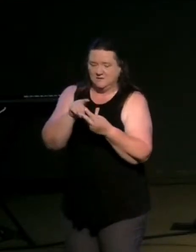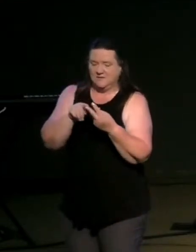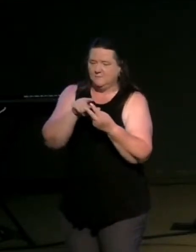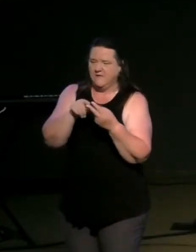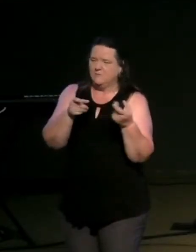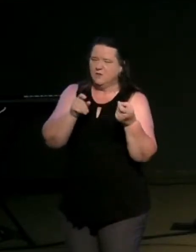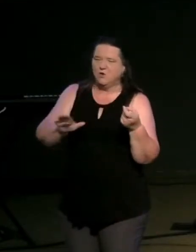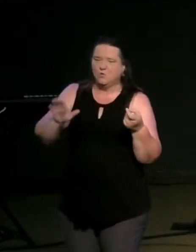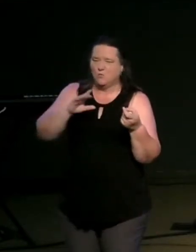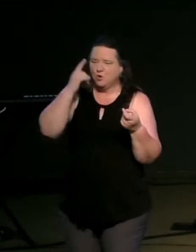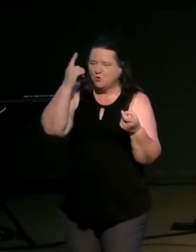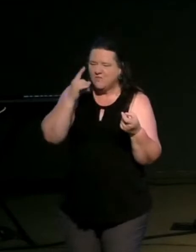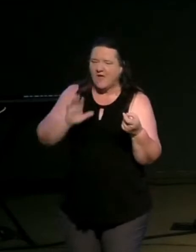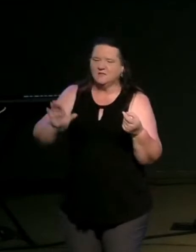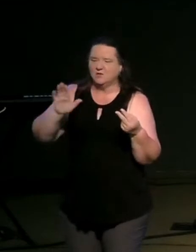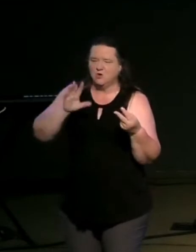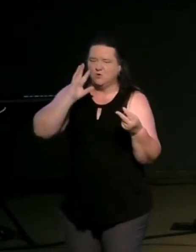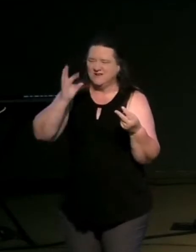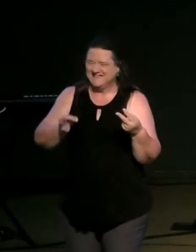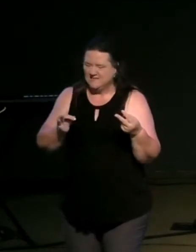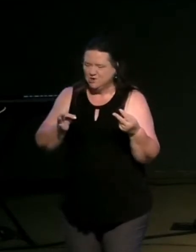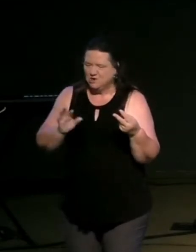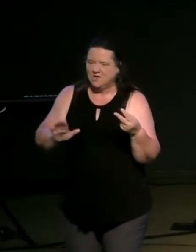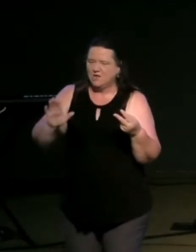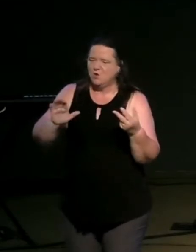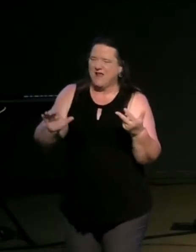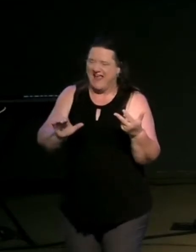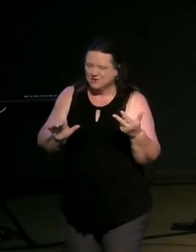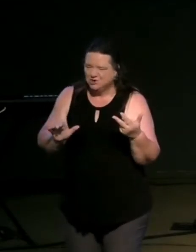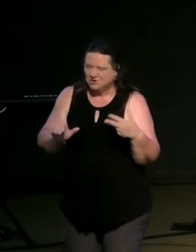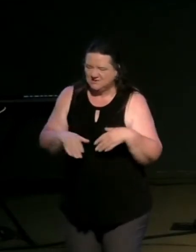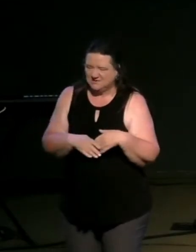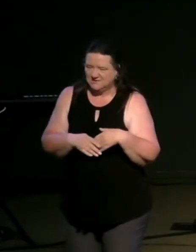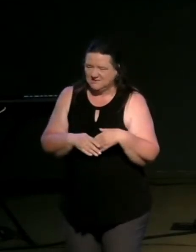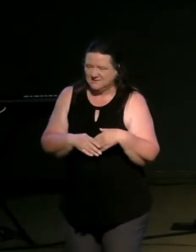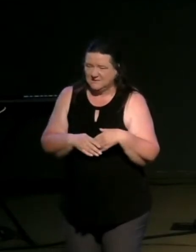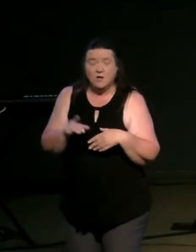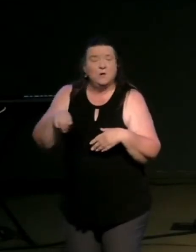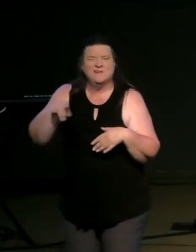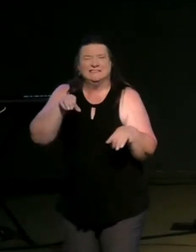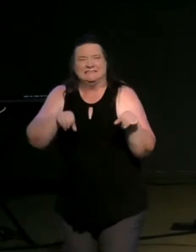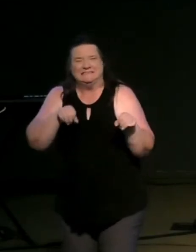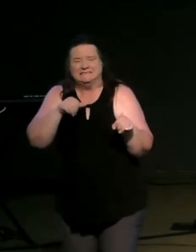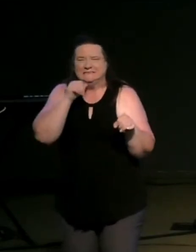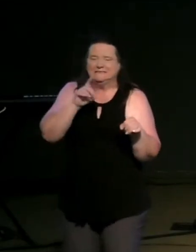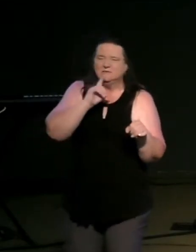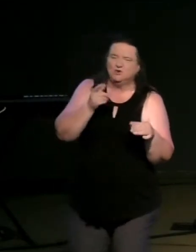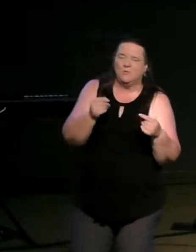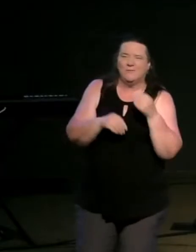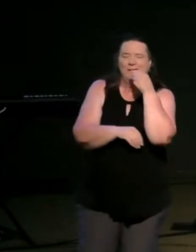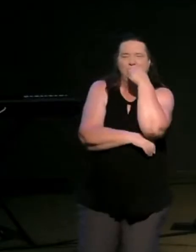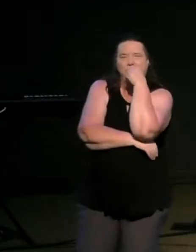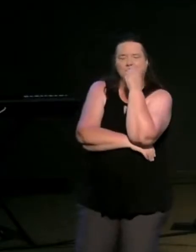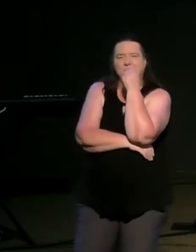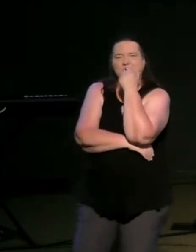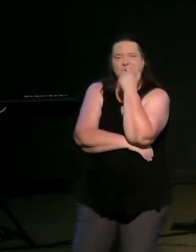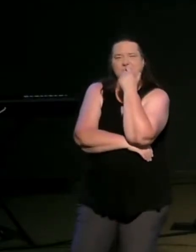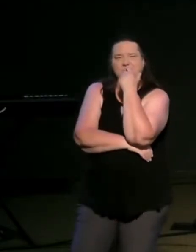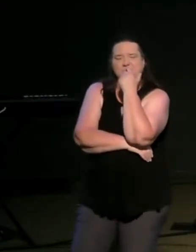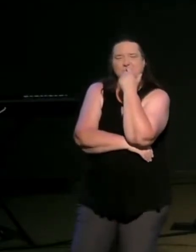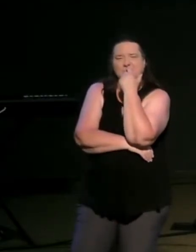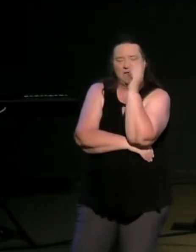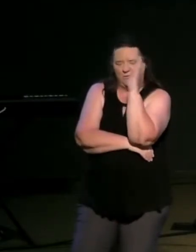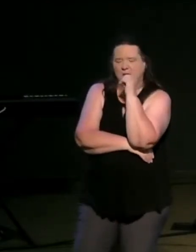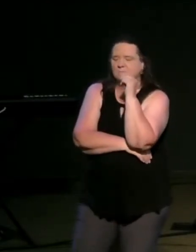your decisions and your actions when you are uncertain about what to do ask yourself which course of action best